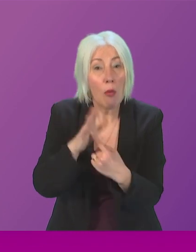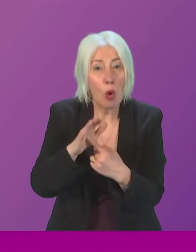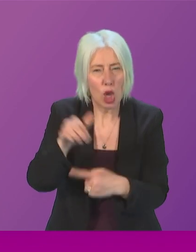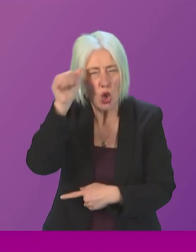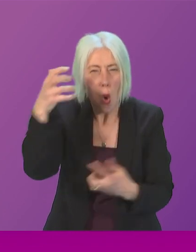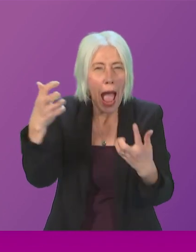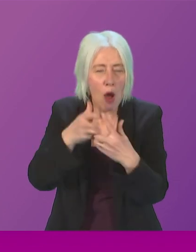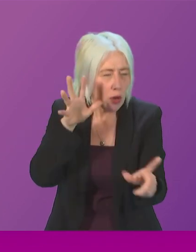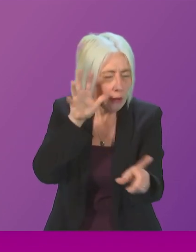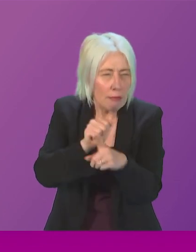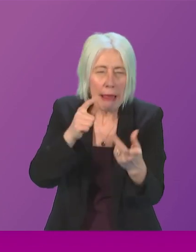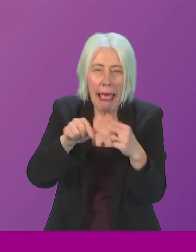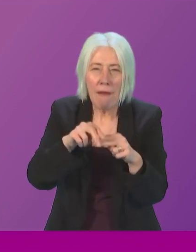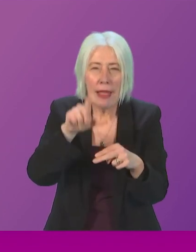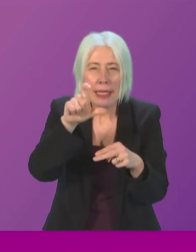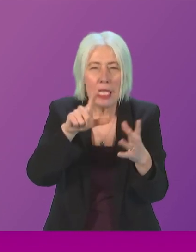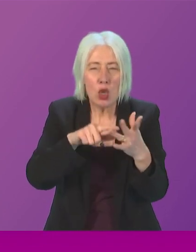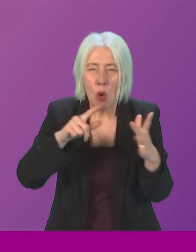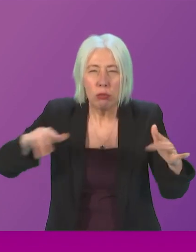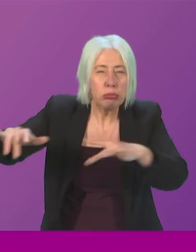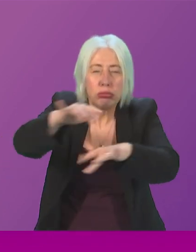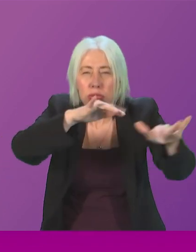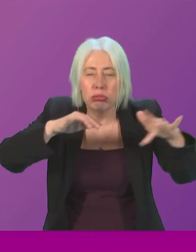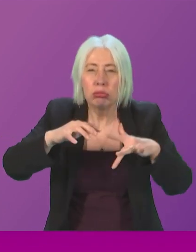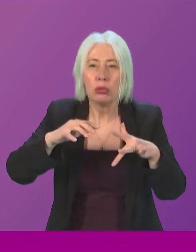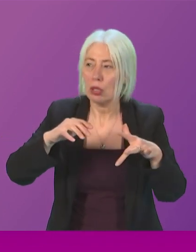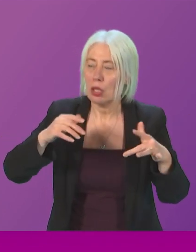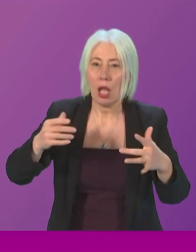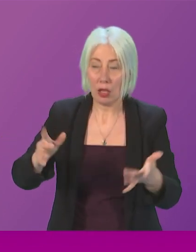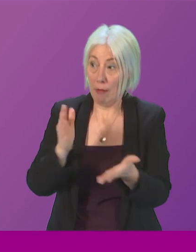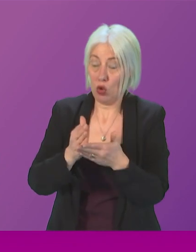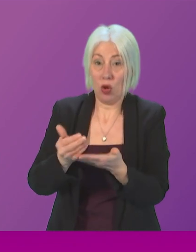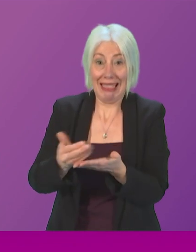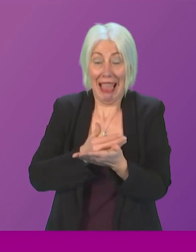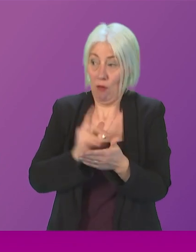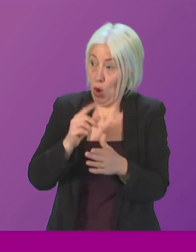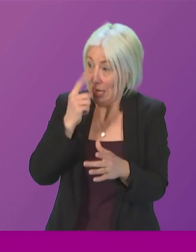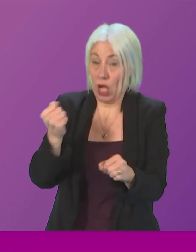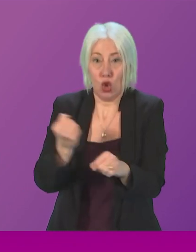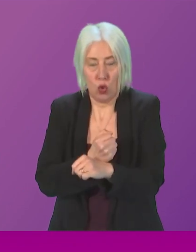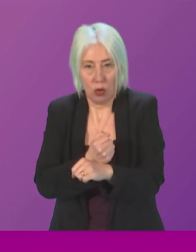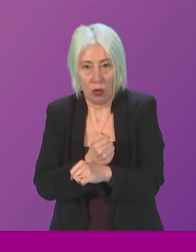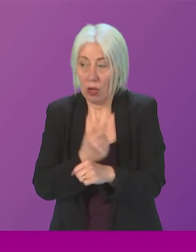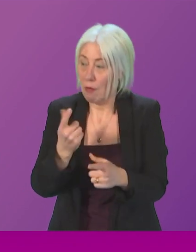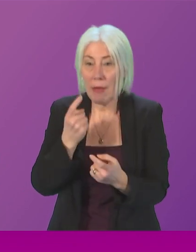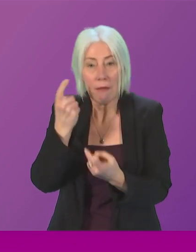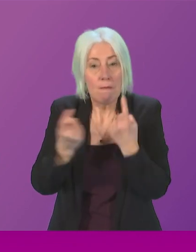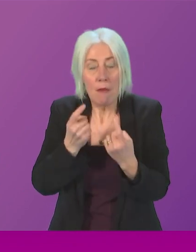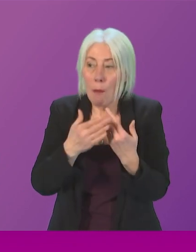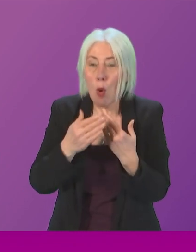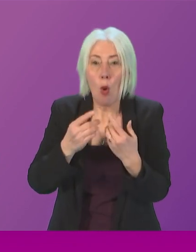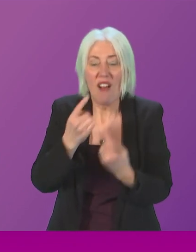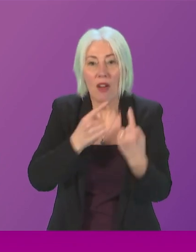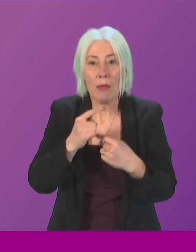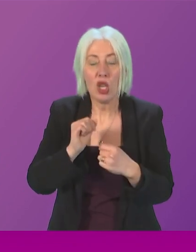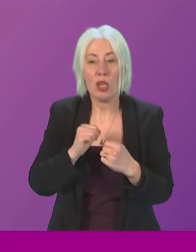of carbon monoxide poisoning and the actions that can keep them safe as well and you can find more information on